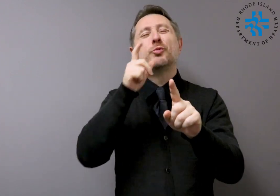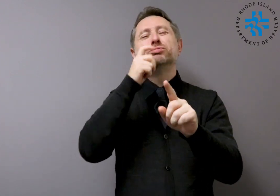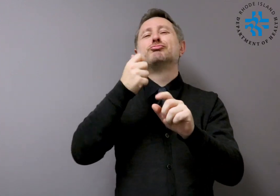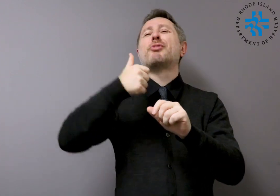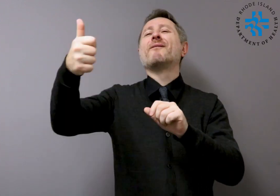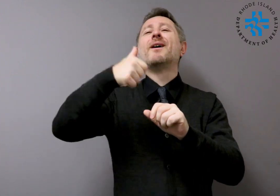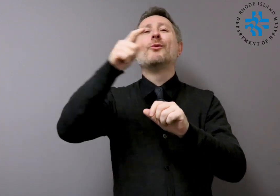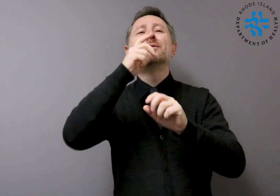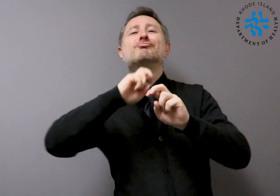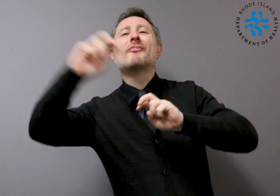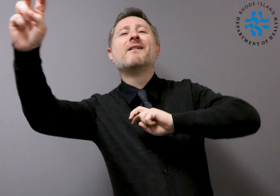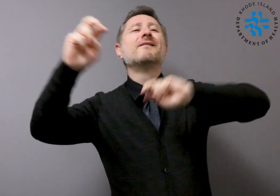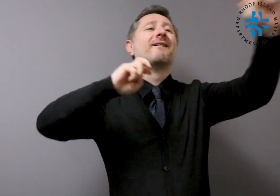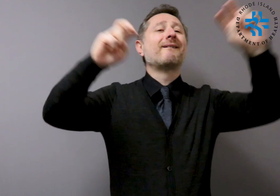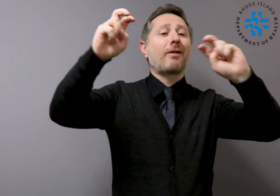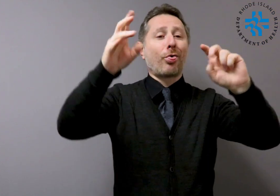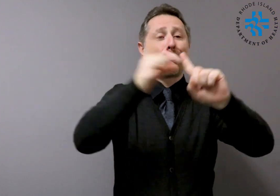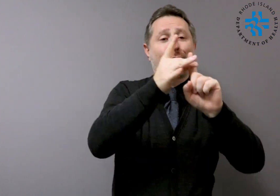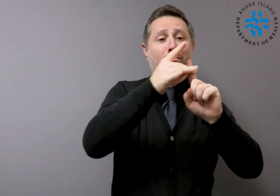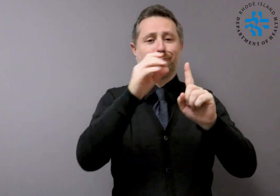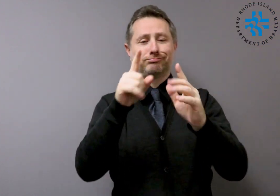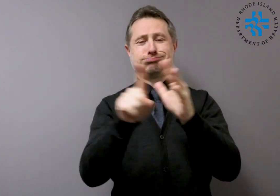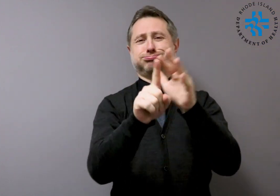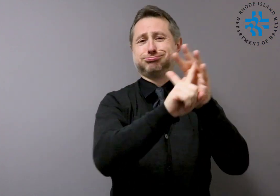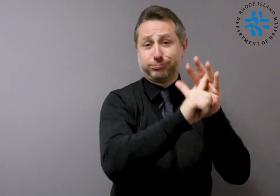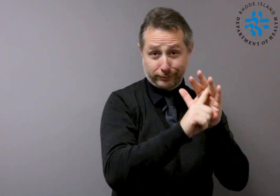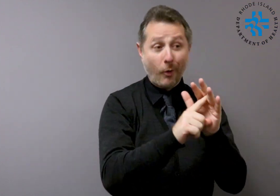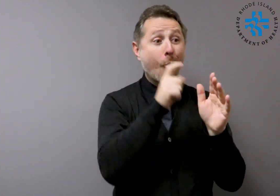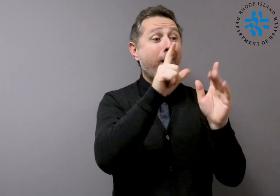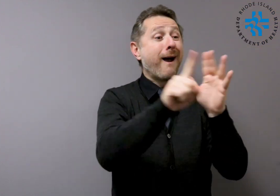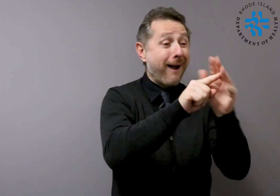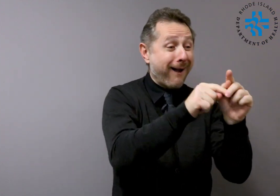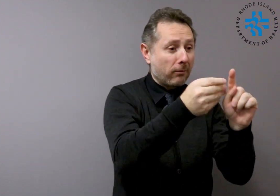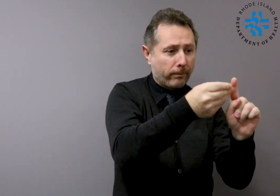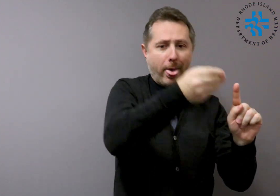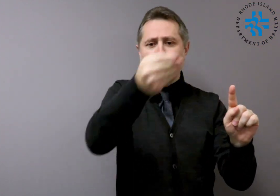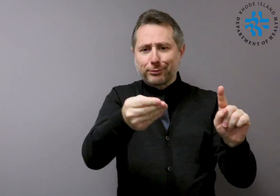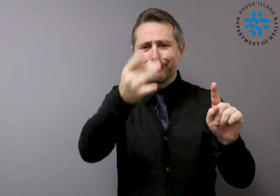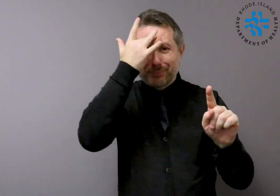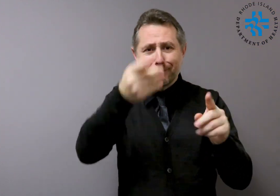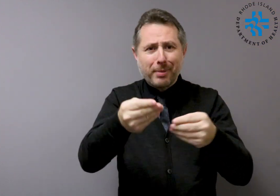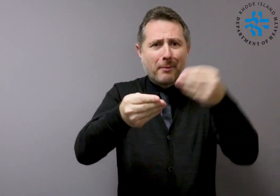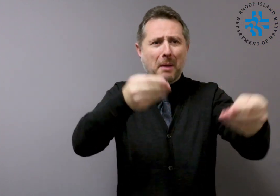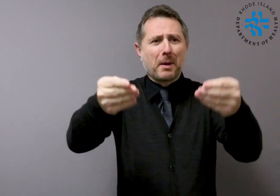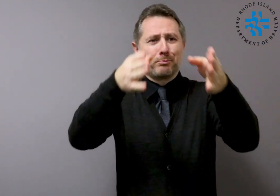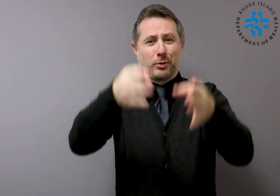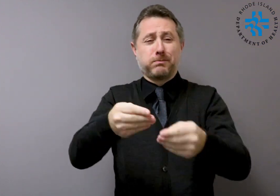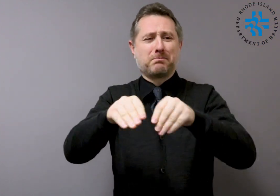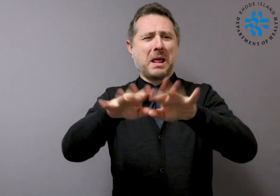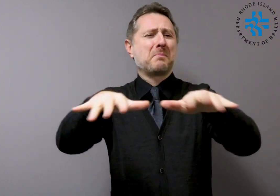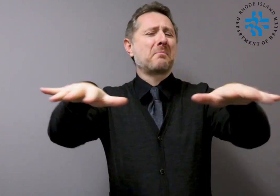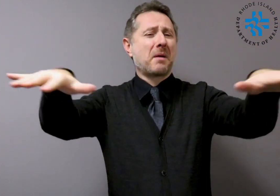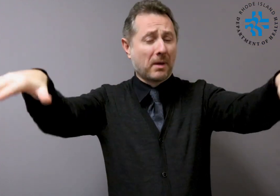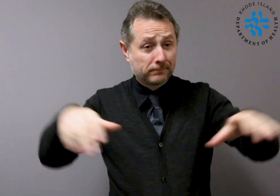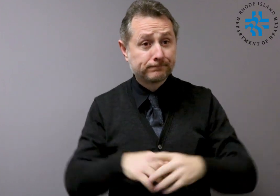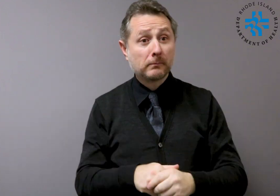Princess cruise ship that was docked in Japan. Given the global dynamics of the COVID-19 outbreak,